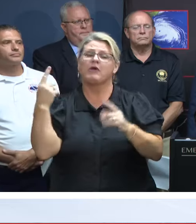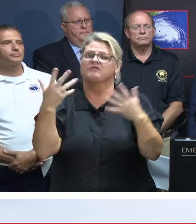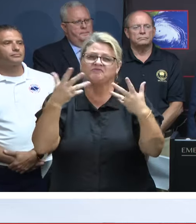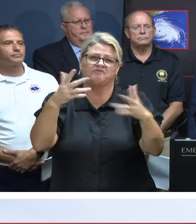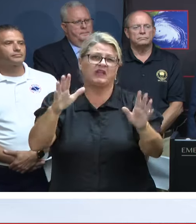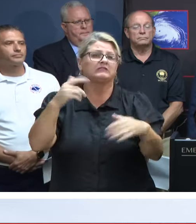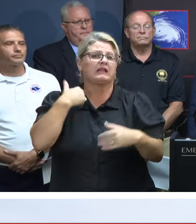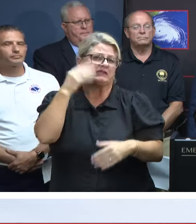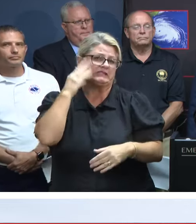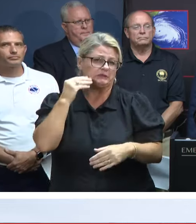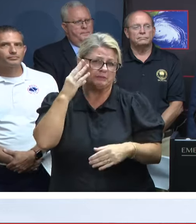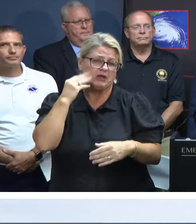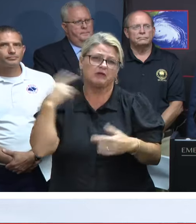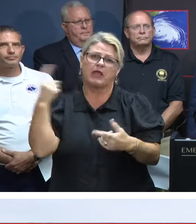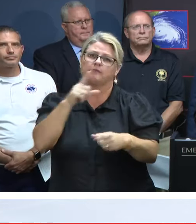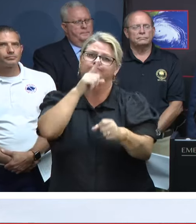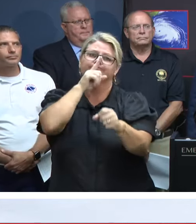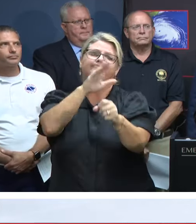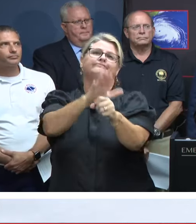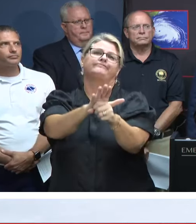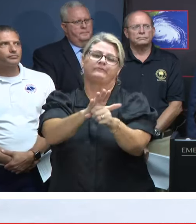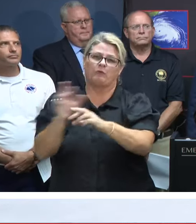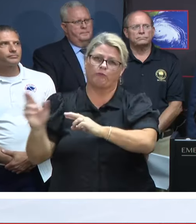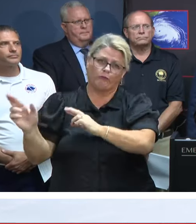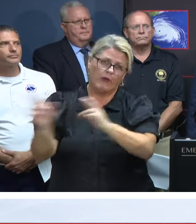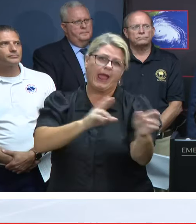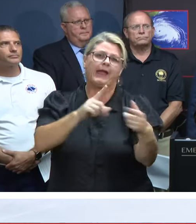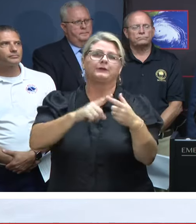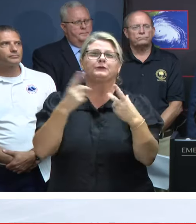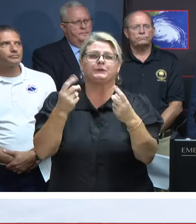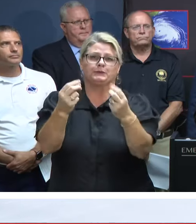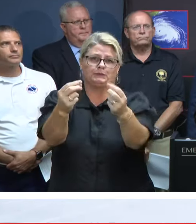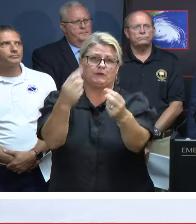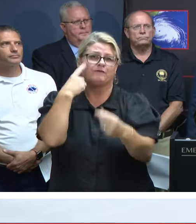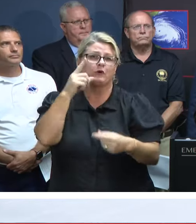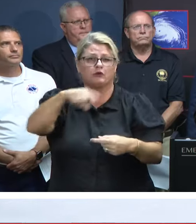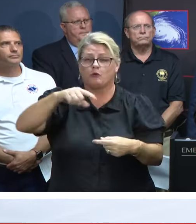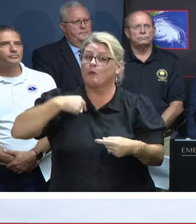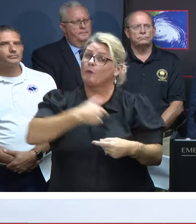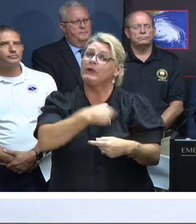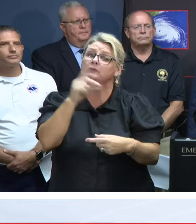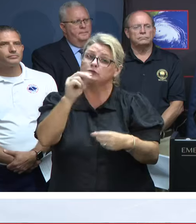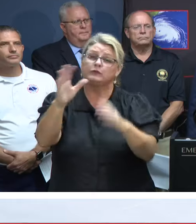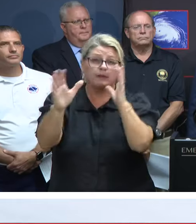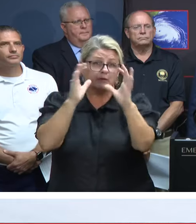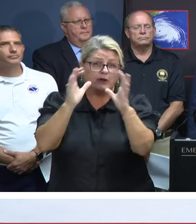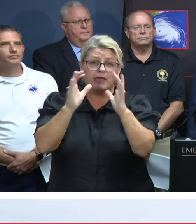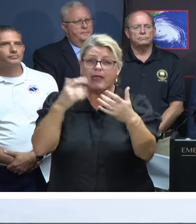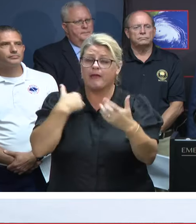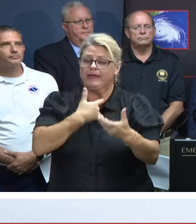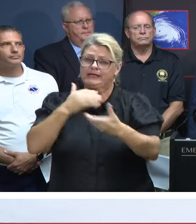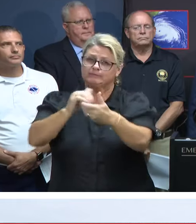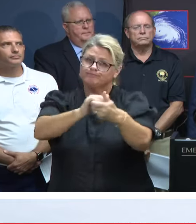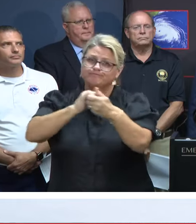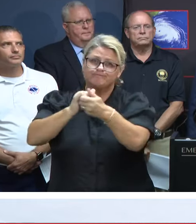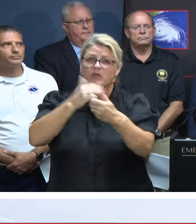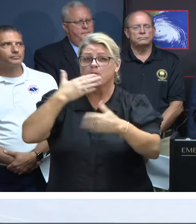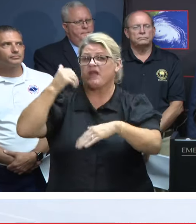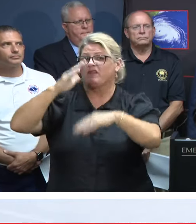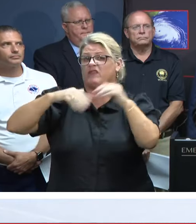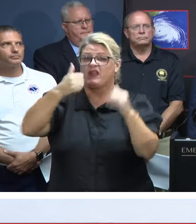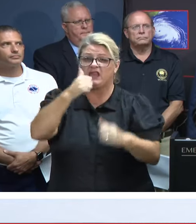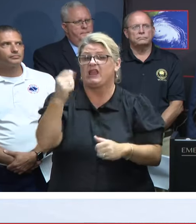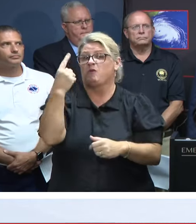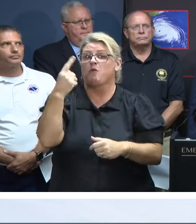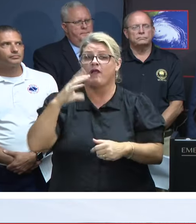dedicated, and ready to work. And we communicate, collaborate, and cooperate better than anybody in the country. And